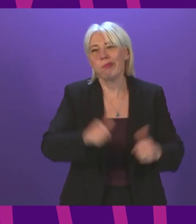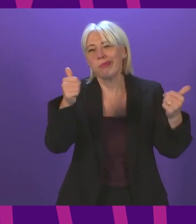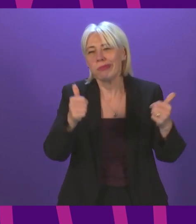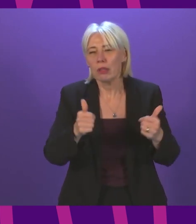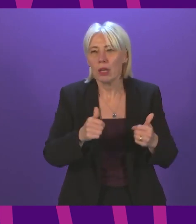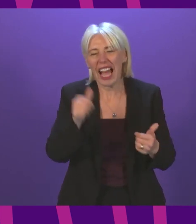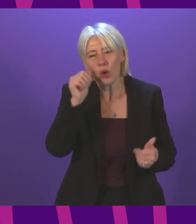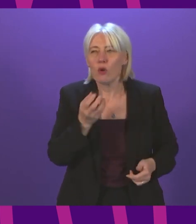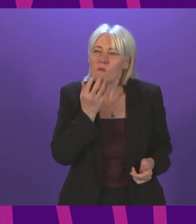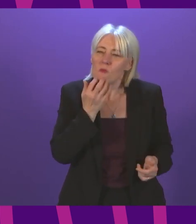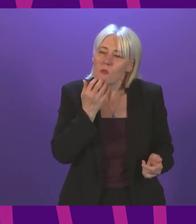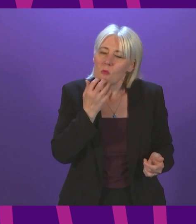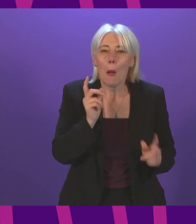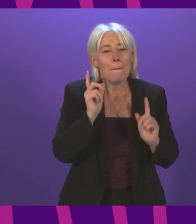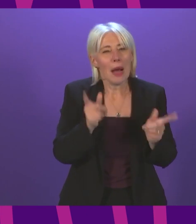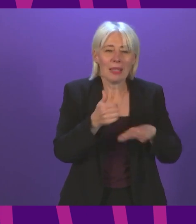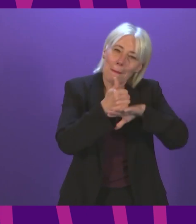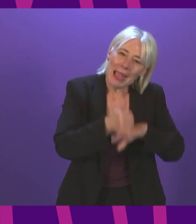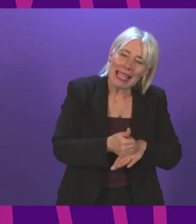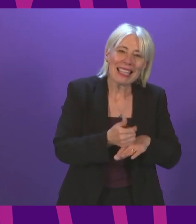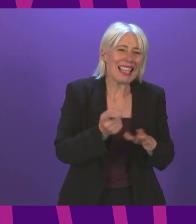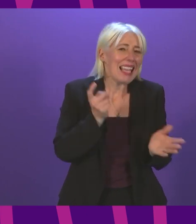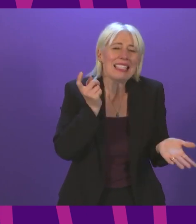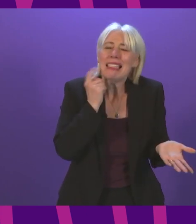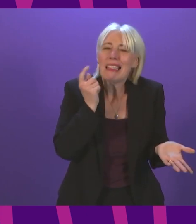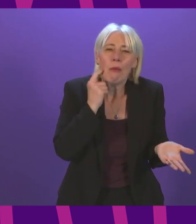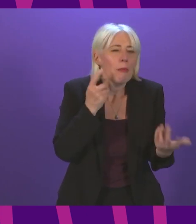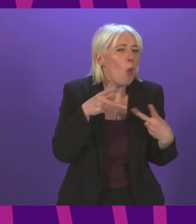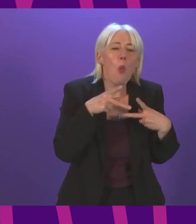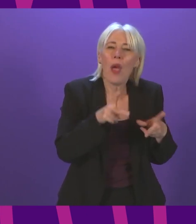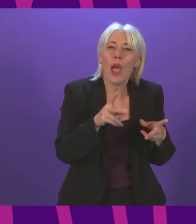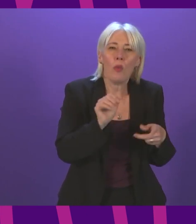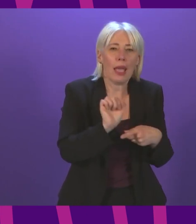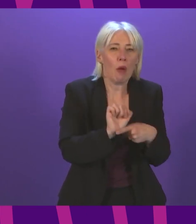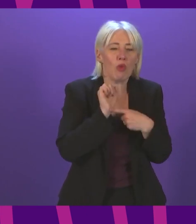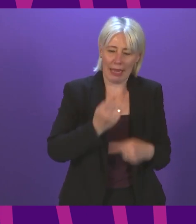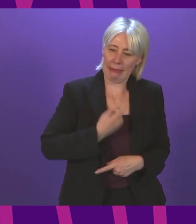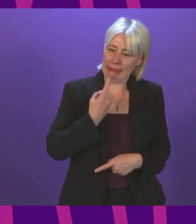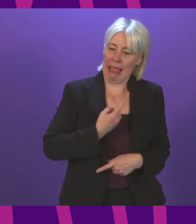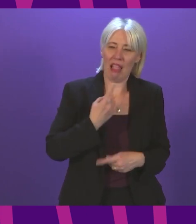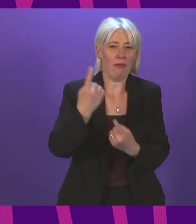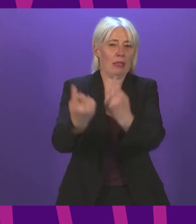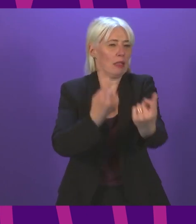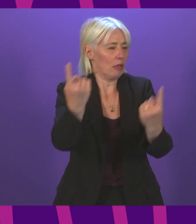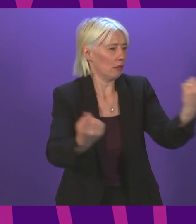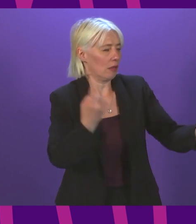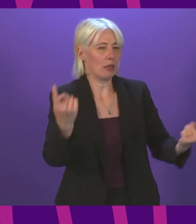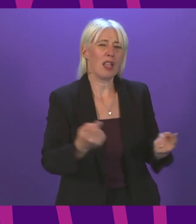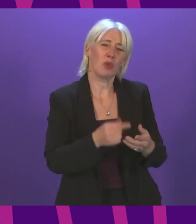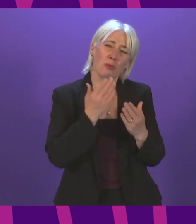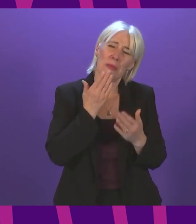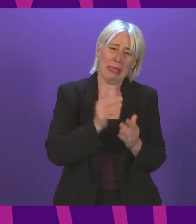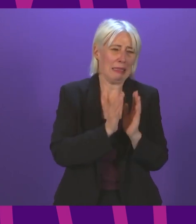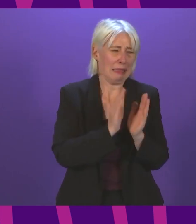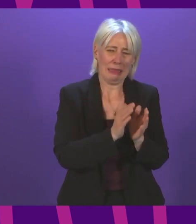but it's one of the basic and relatively simple ways in which we can all protect ourselves and each other. I would appeal to all members